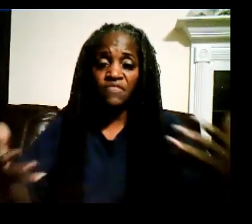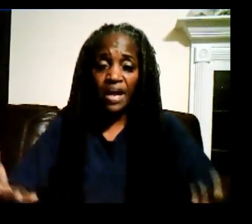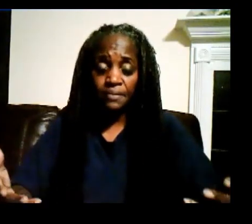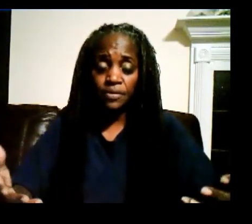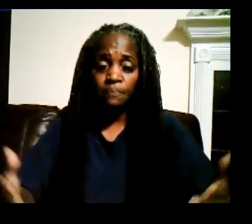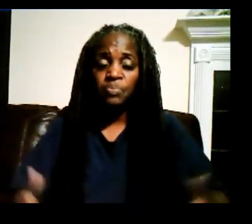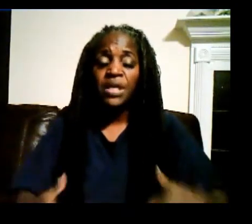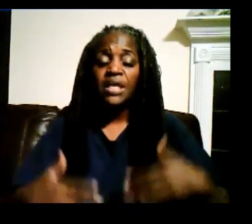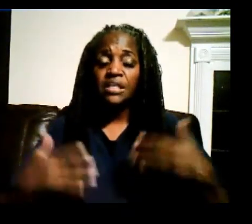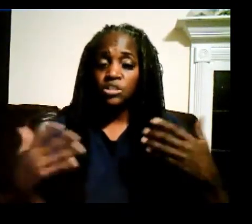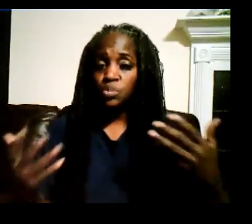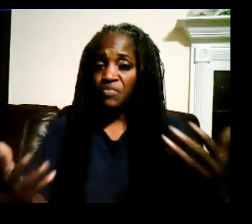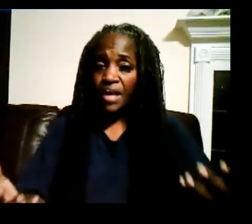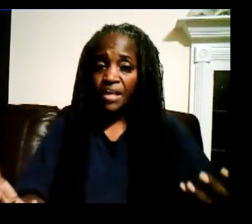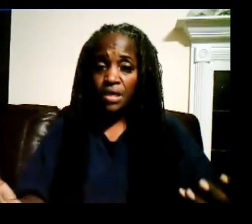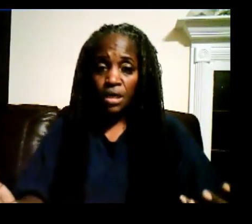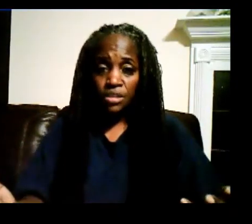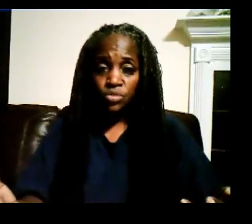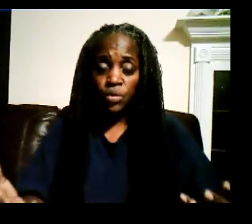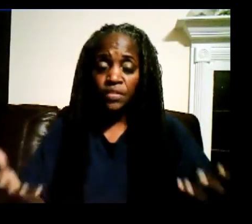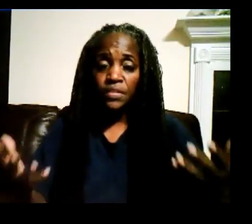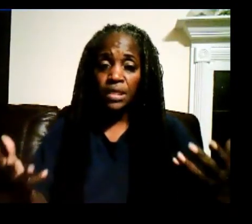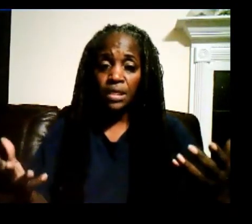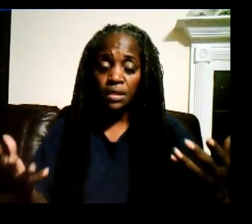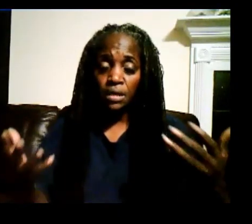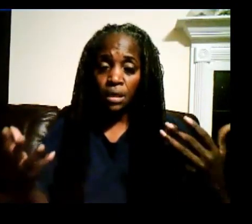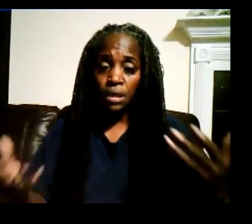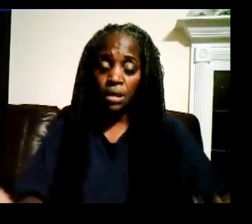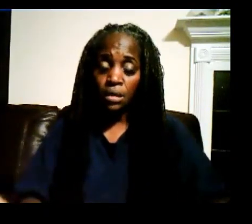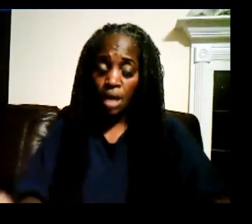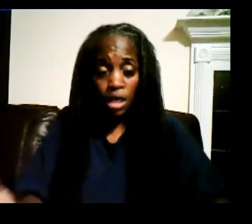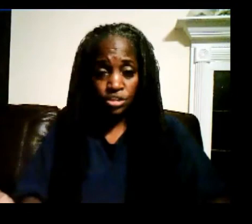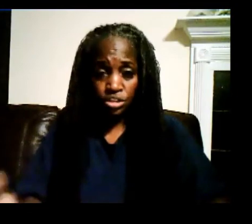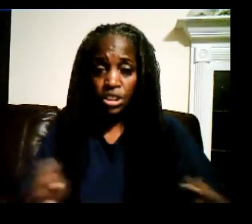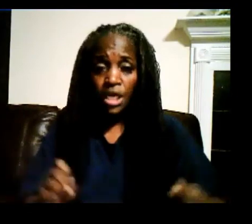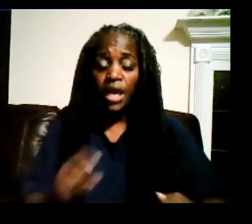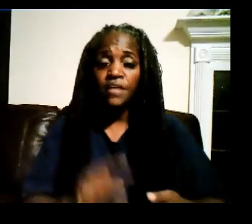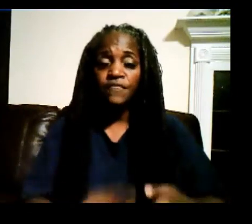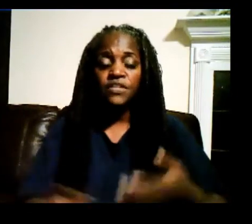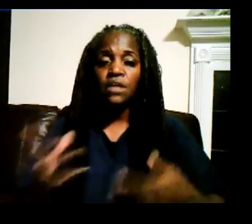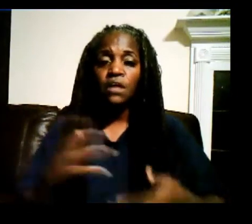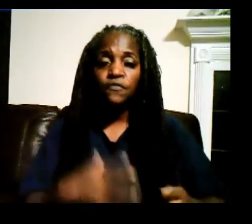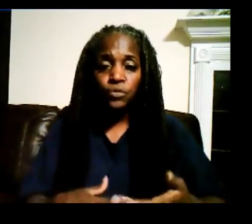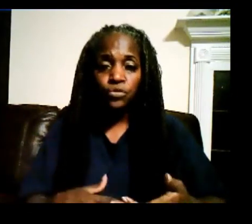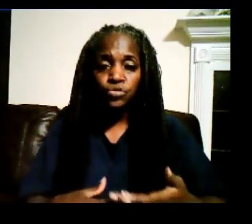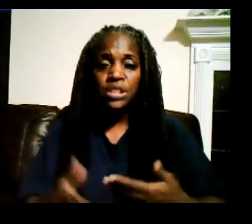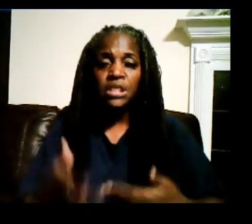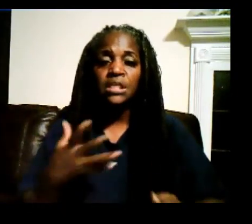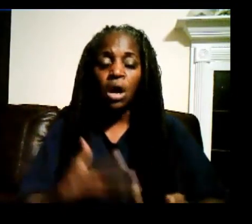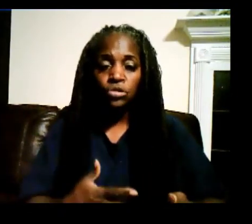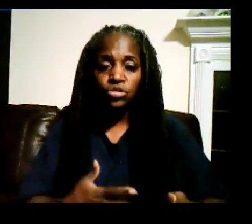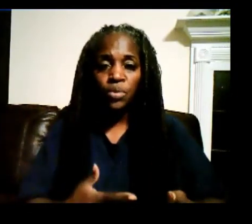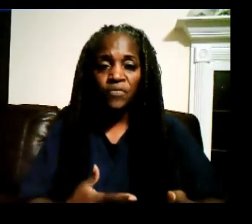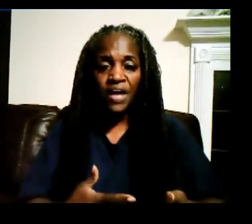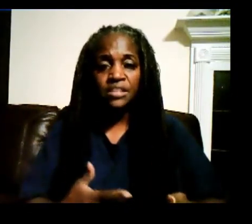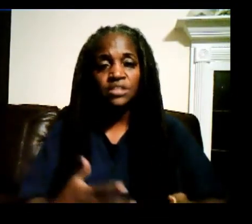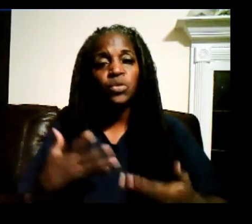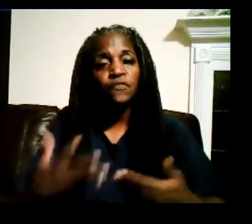vibrant. It is providing us with oxygen. And if it's a fruit tree, it also provides us with